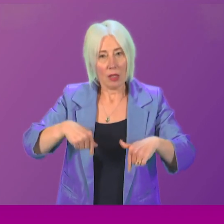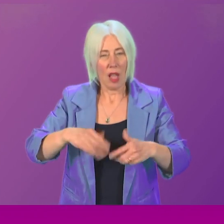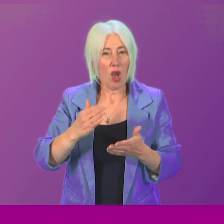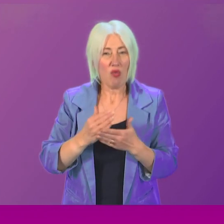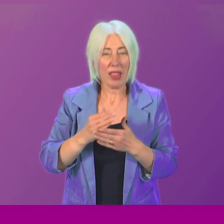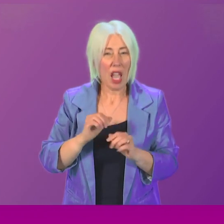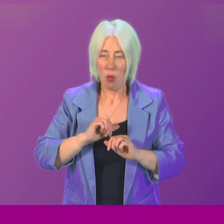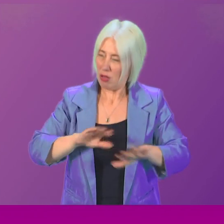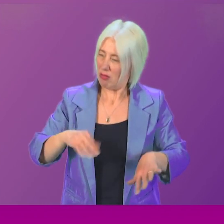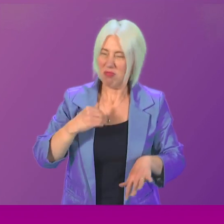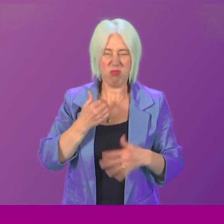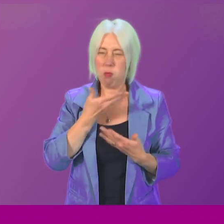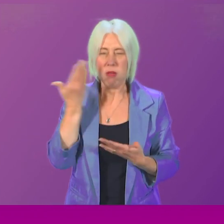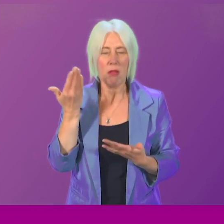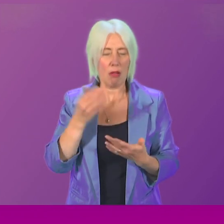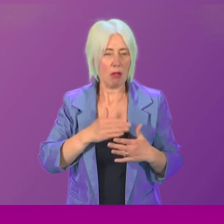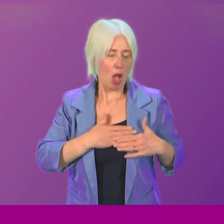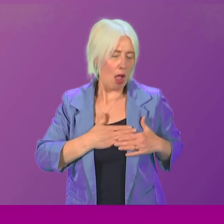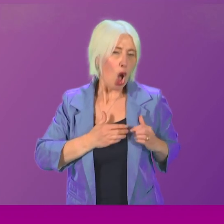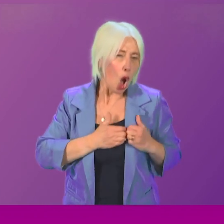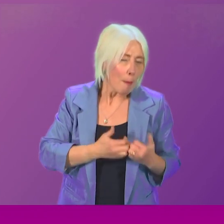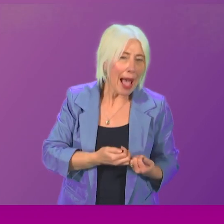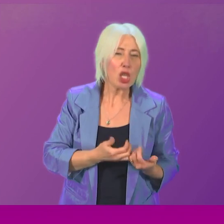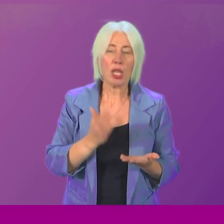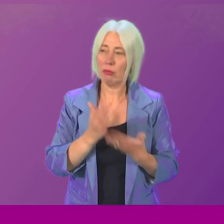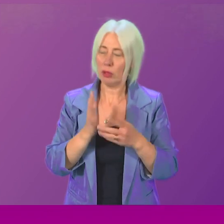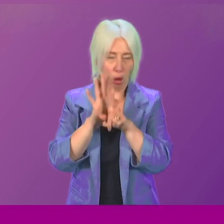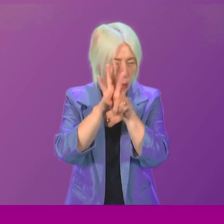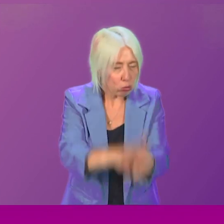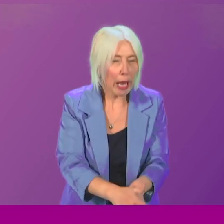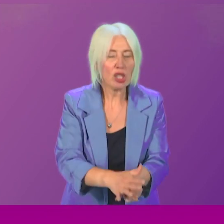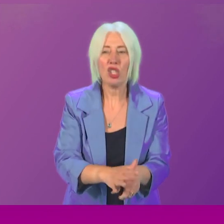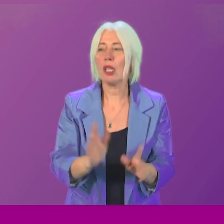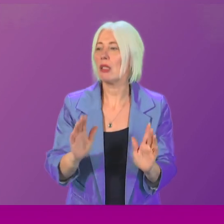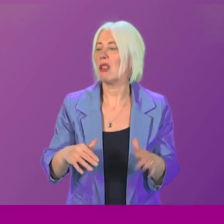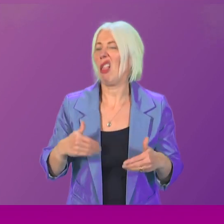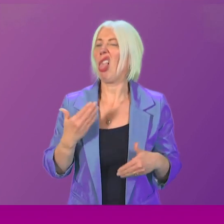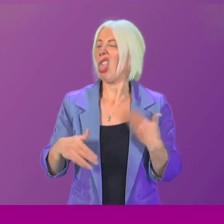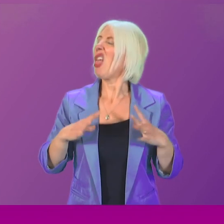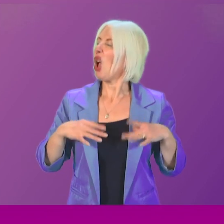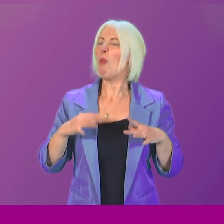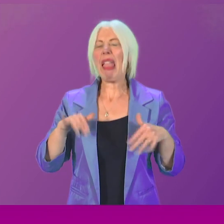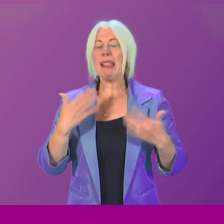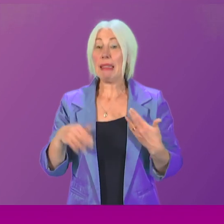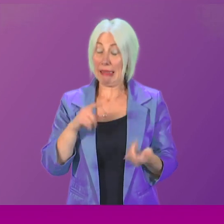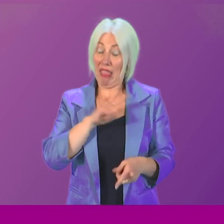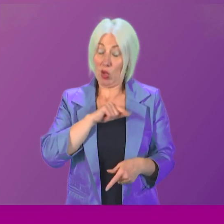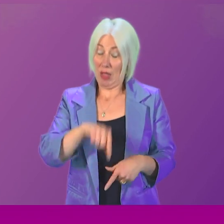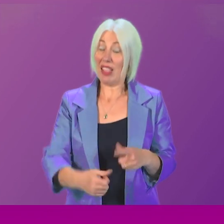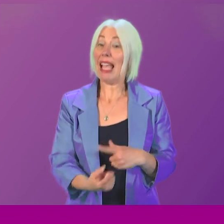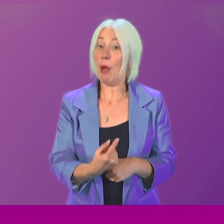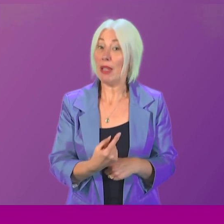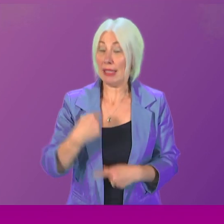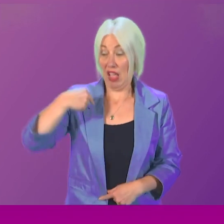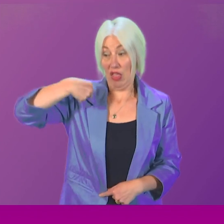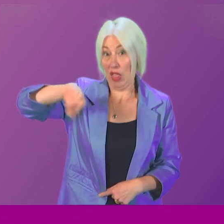lack of compassion and it was prejudice and it was complacency that made this happen. This week is a